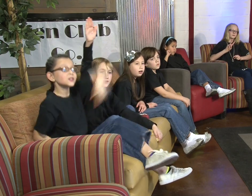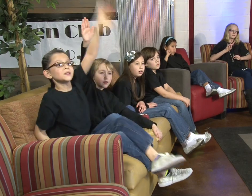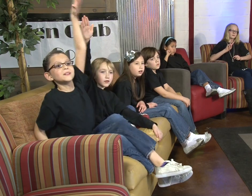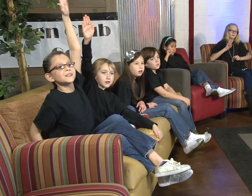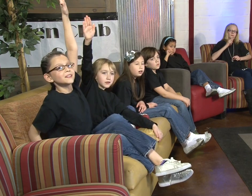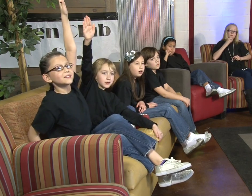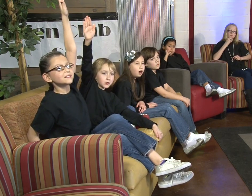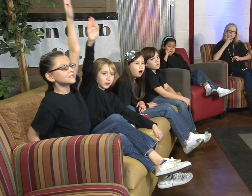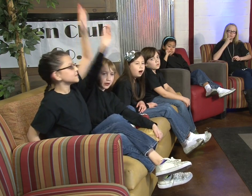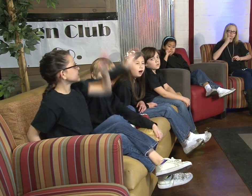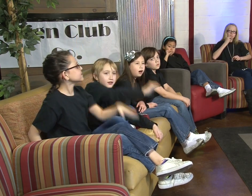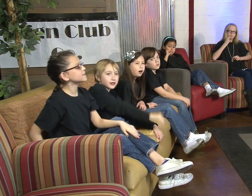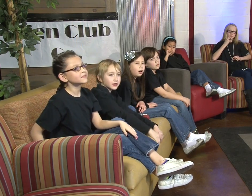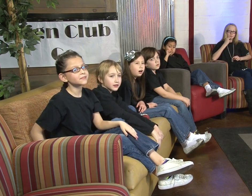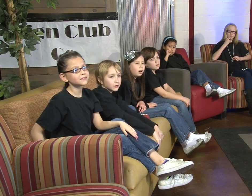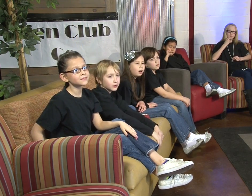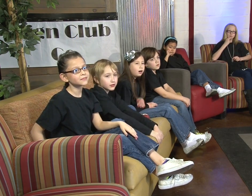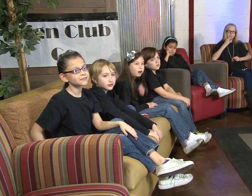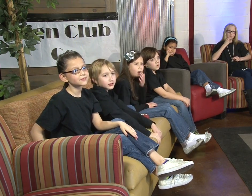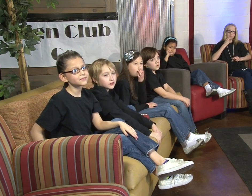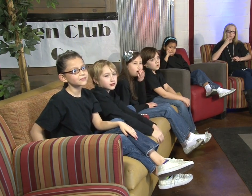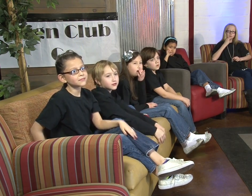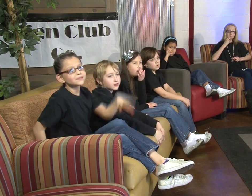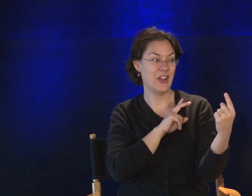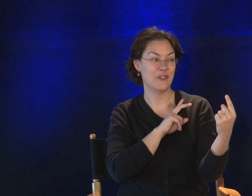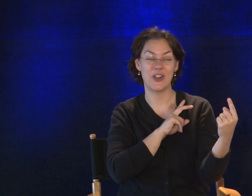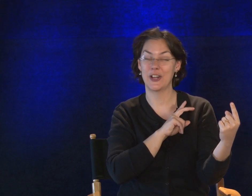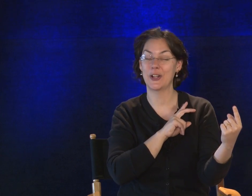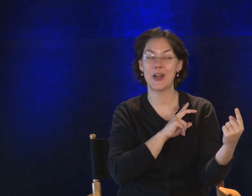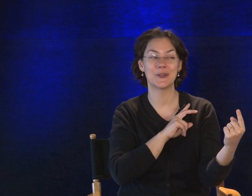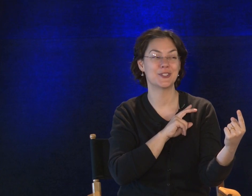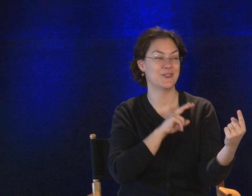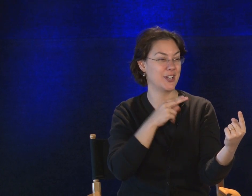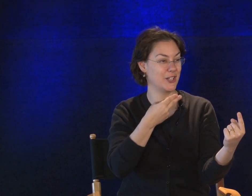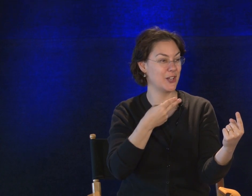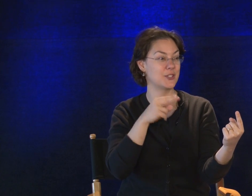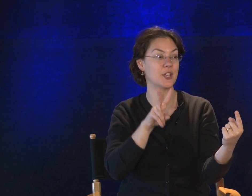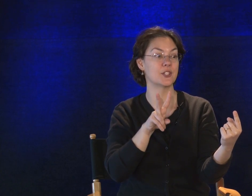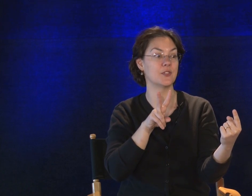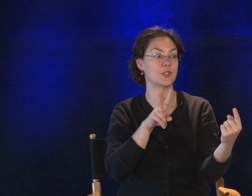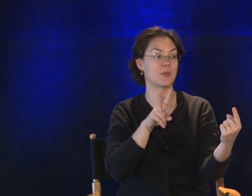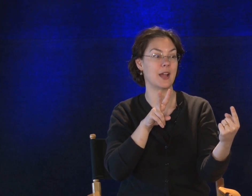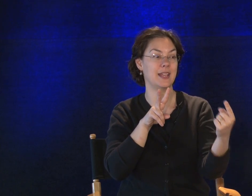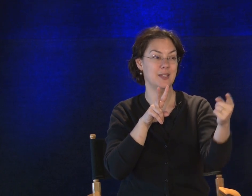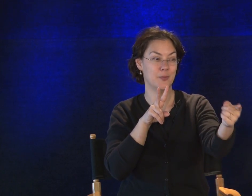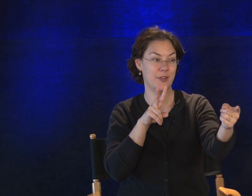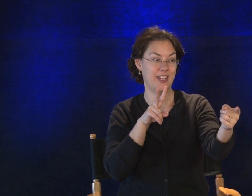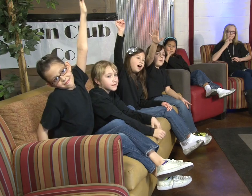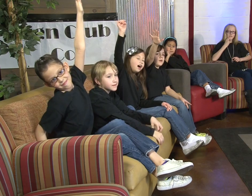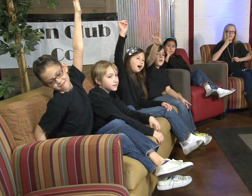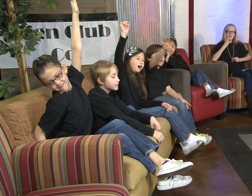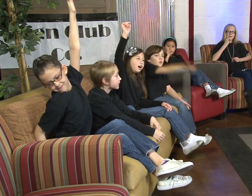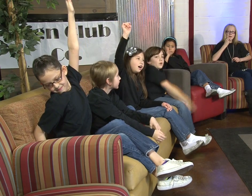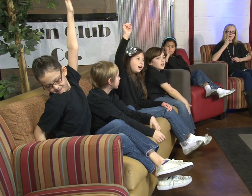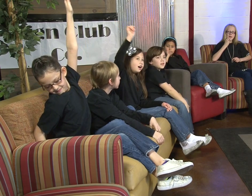Yes, Landon. Where is Hendersonville? Very close. Very close. Hendersonville is right. Brody. When.